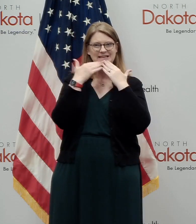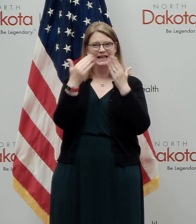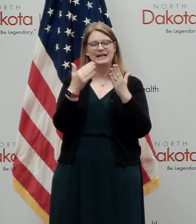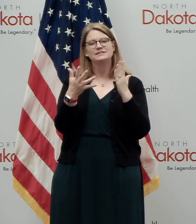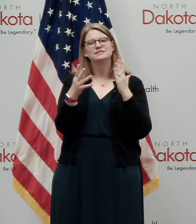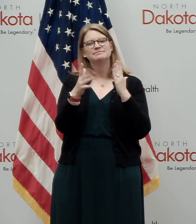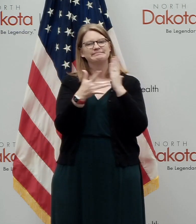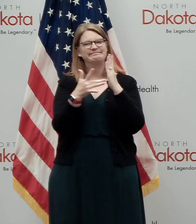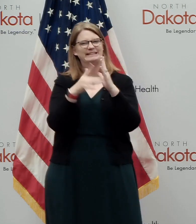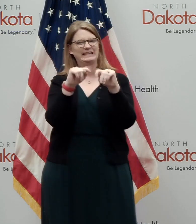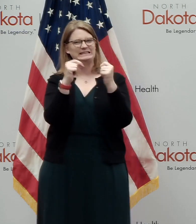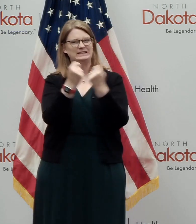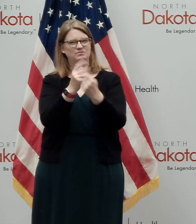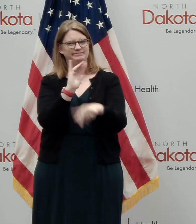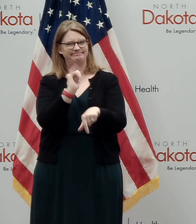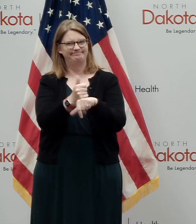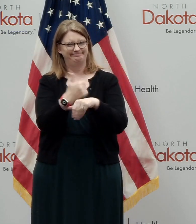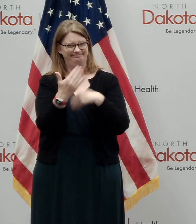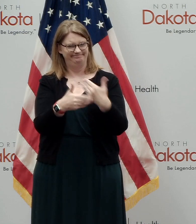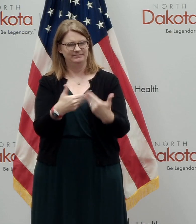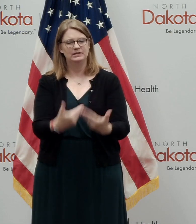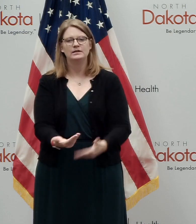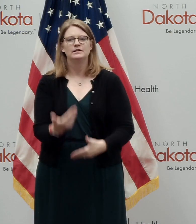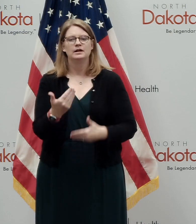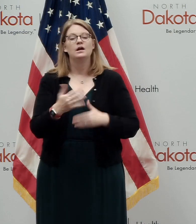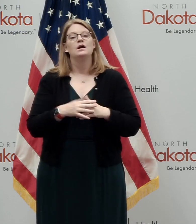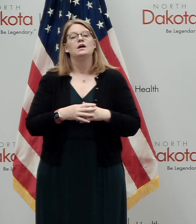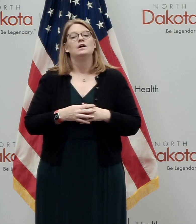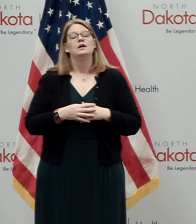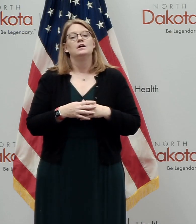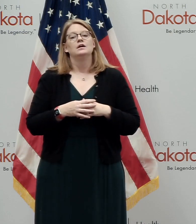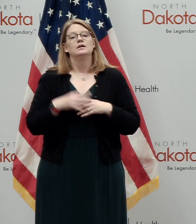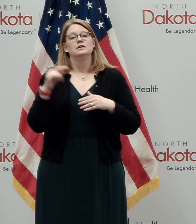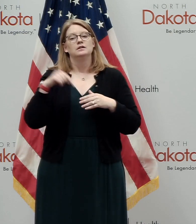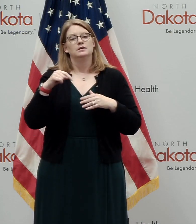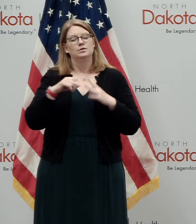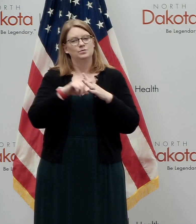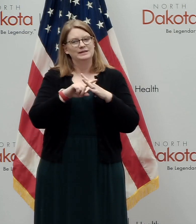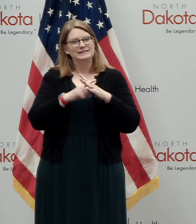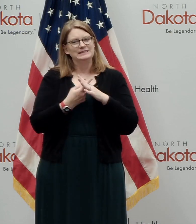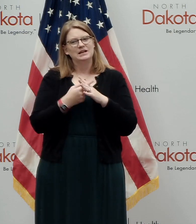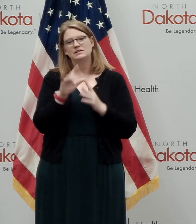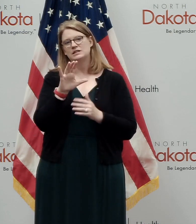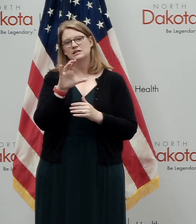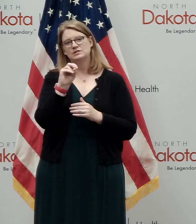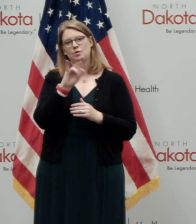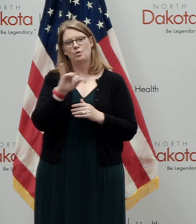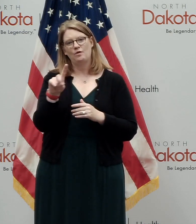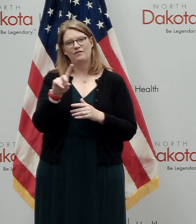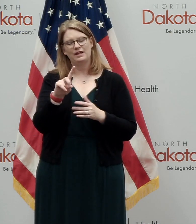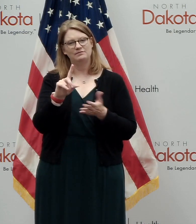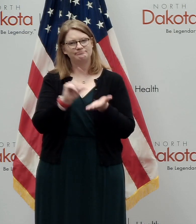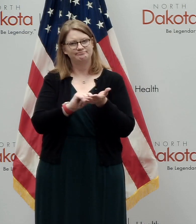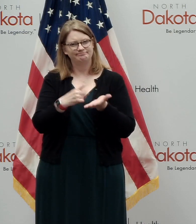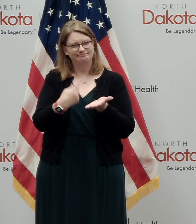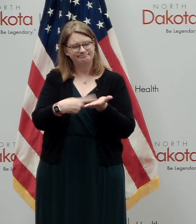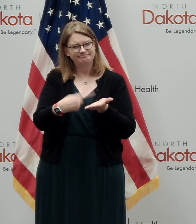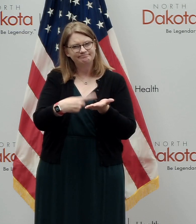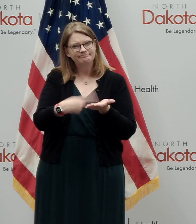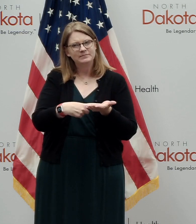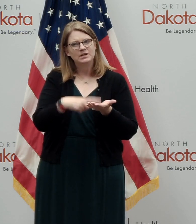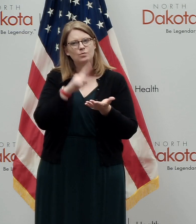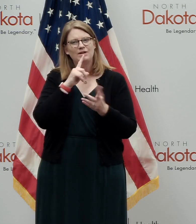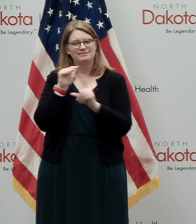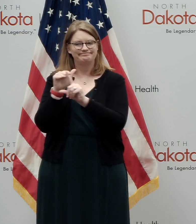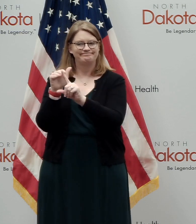everything up and going. It's always a good reminder when we begin these COVID press conferences, press briefings, to